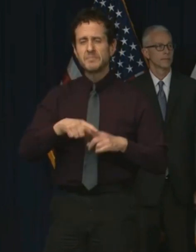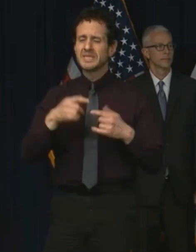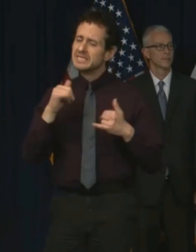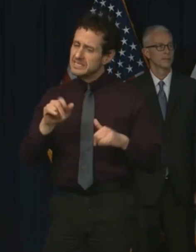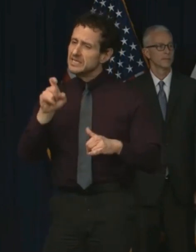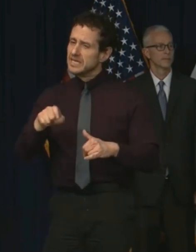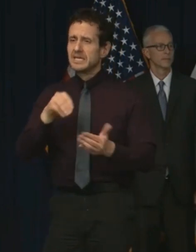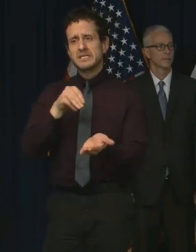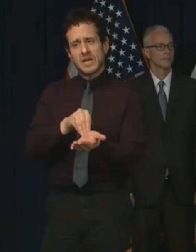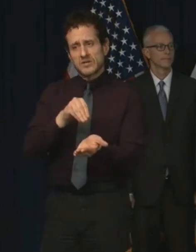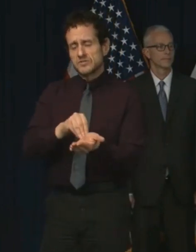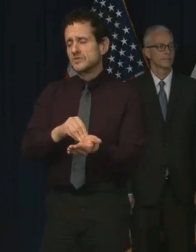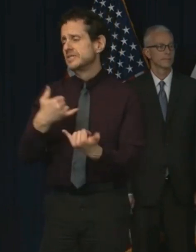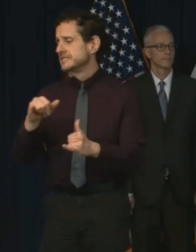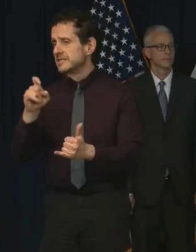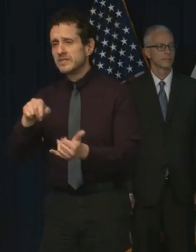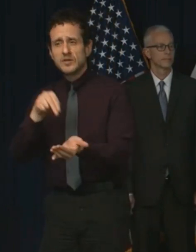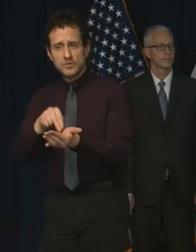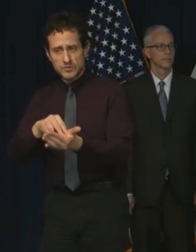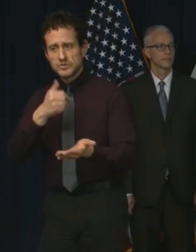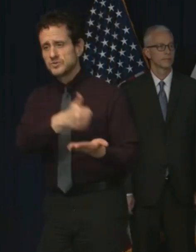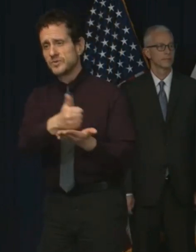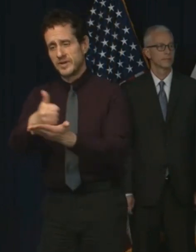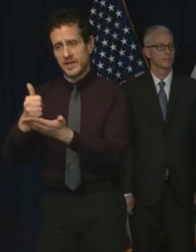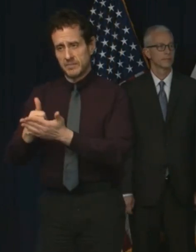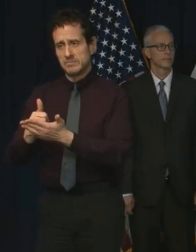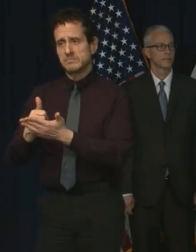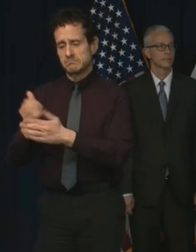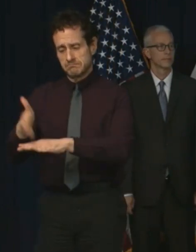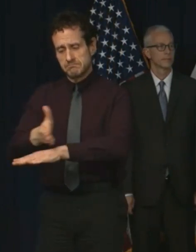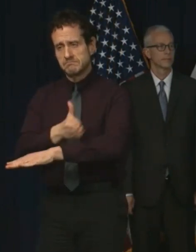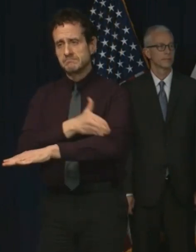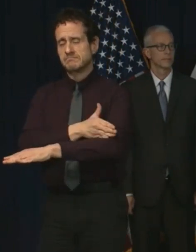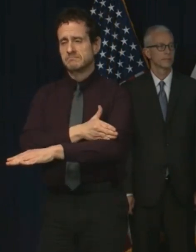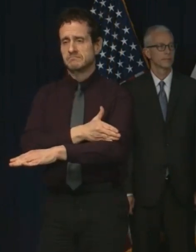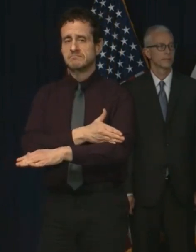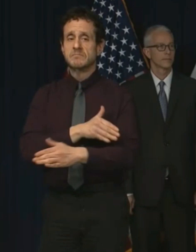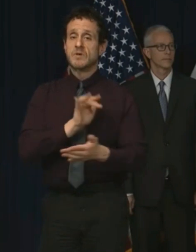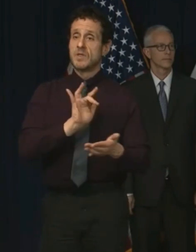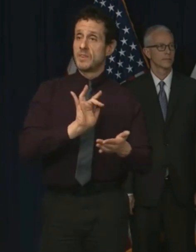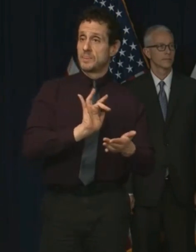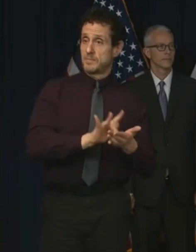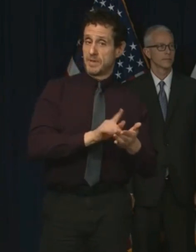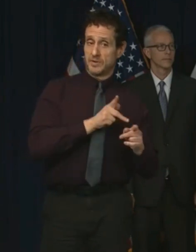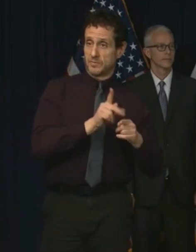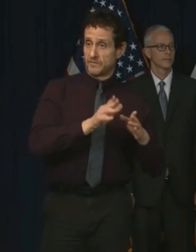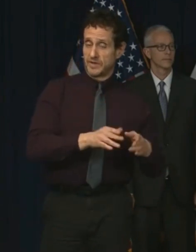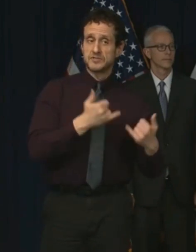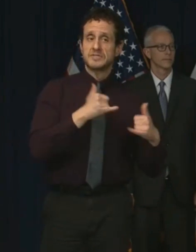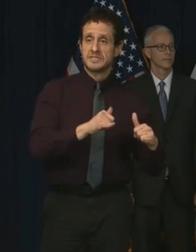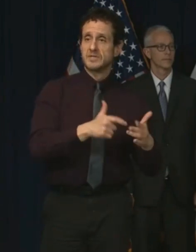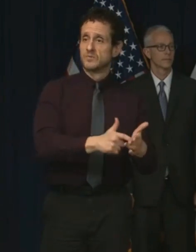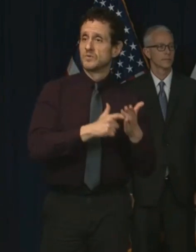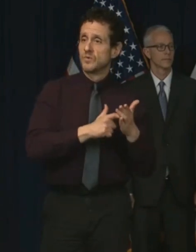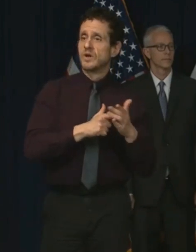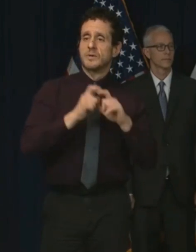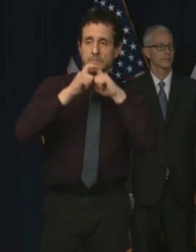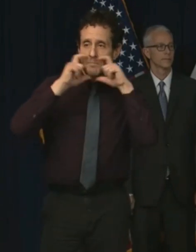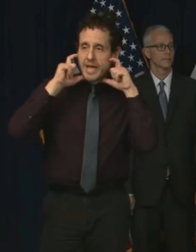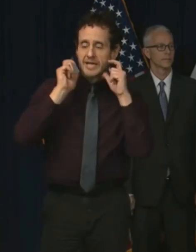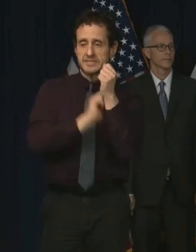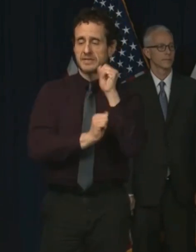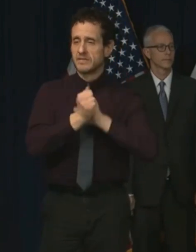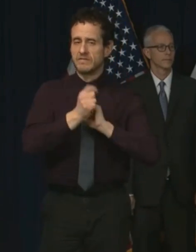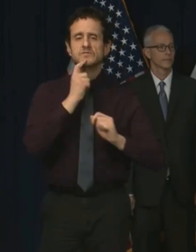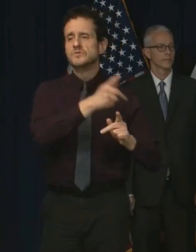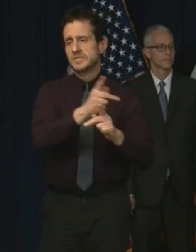will still need doctors and nurses. And the medical professionals who tend to them will still need the personal protective equipment